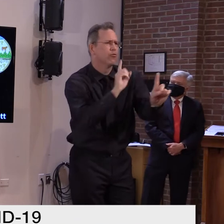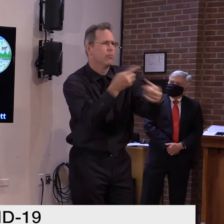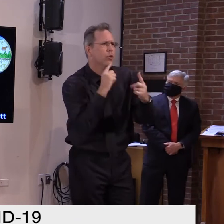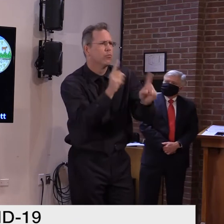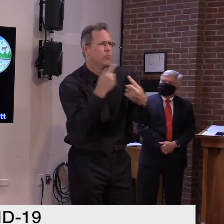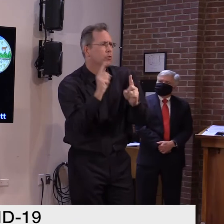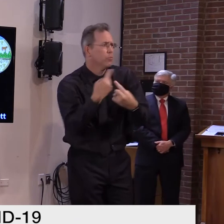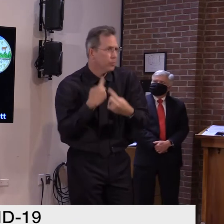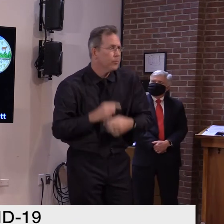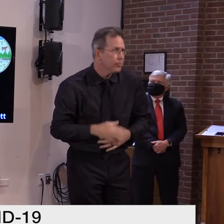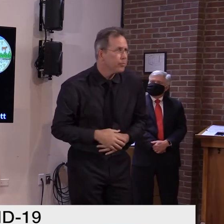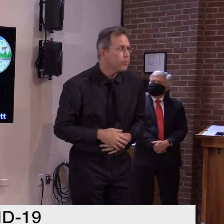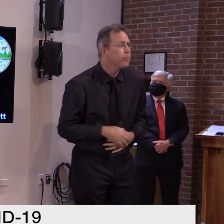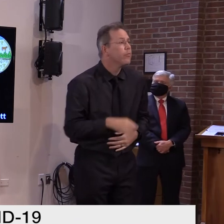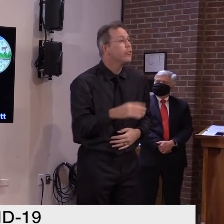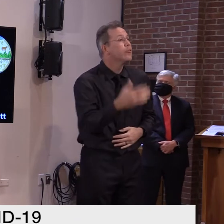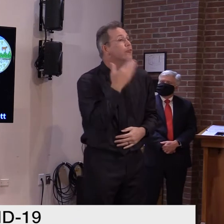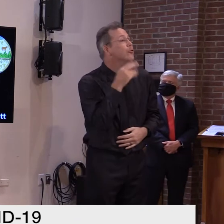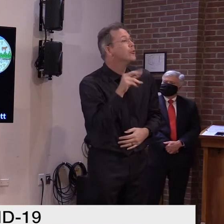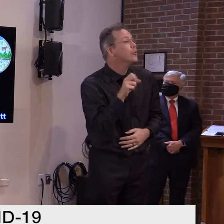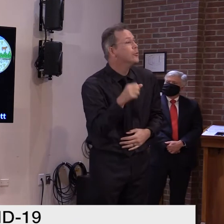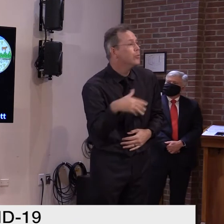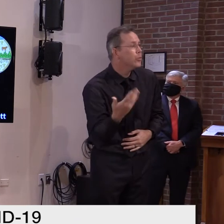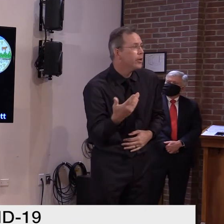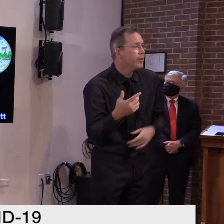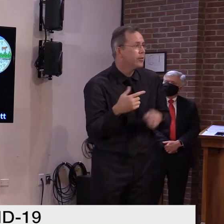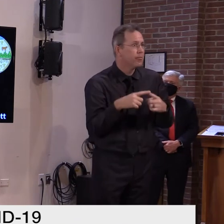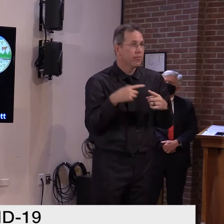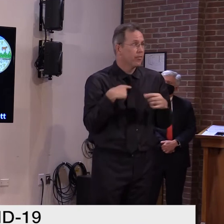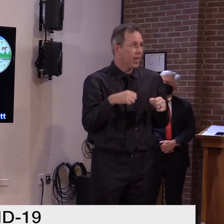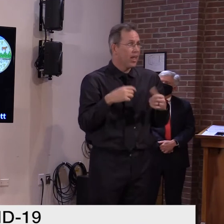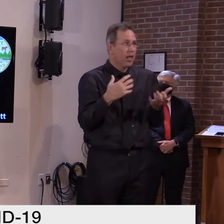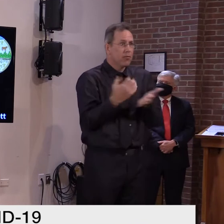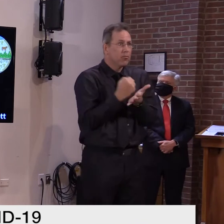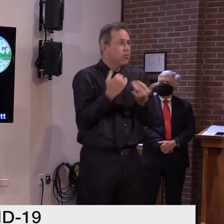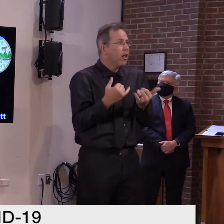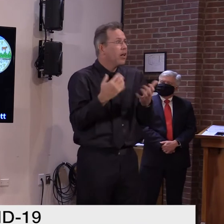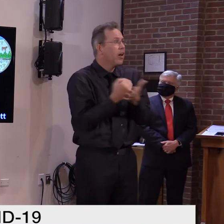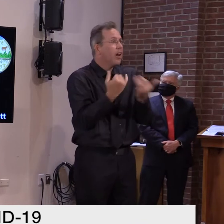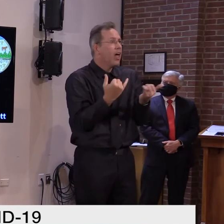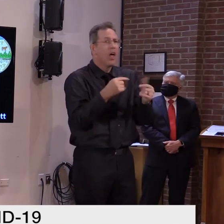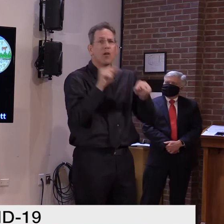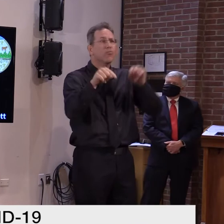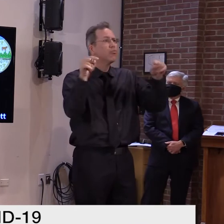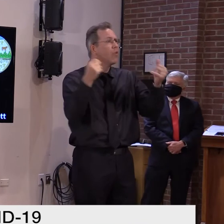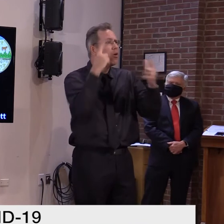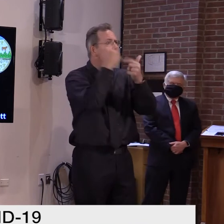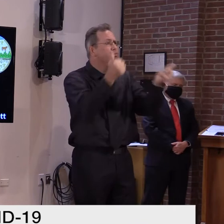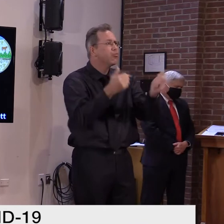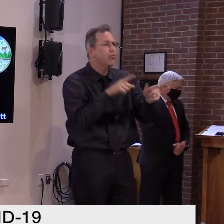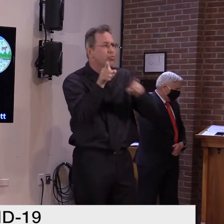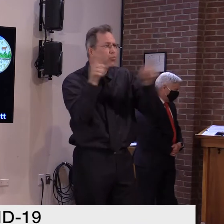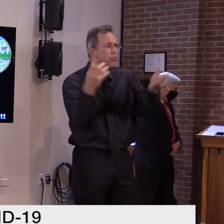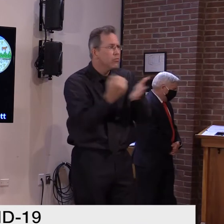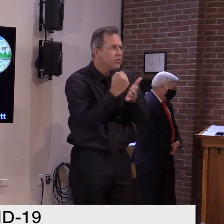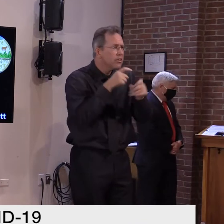we've proven these steps are effective. And that we can change our trajectory.